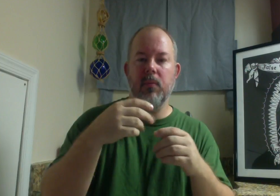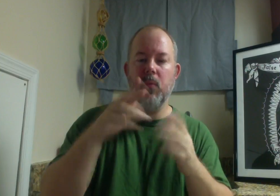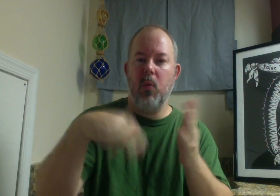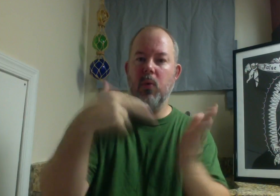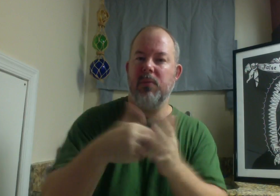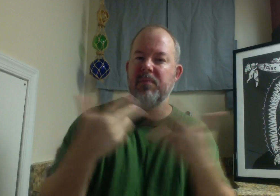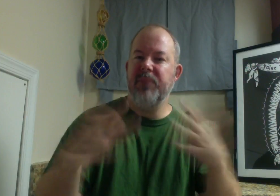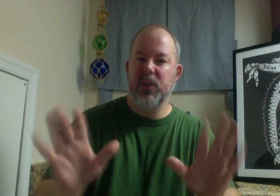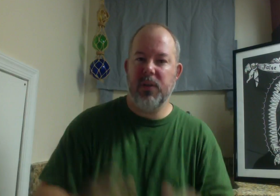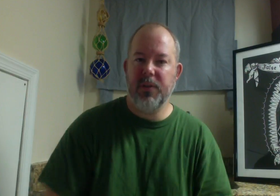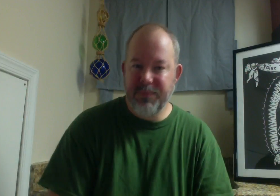I would of